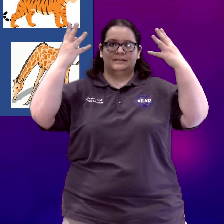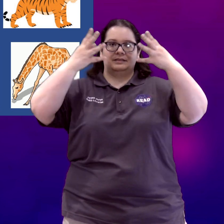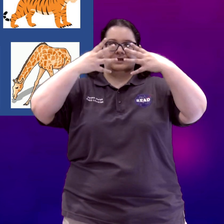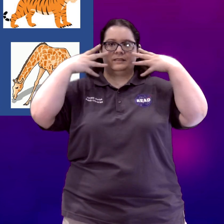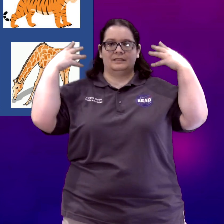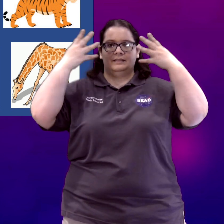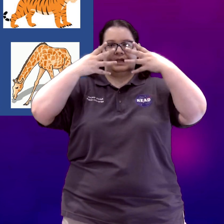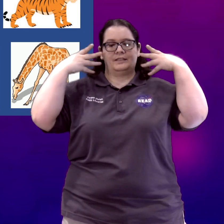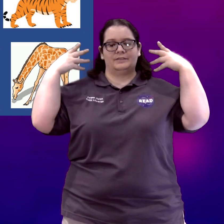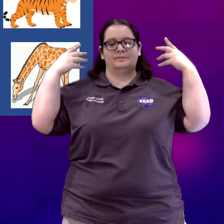Tiger.